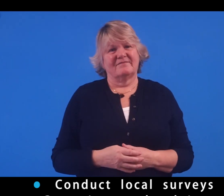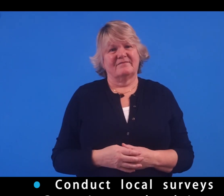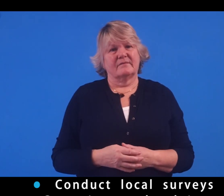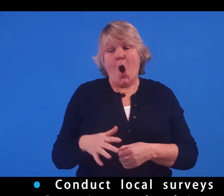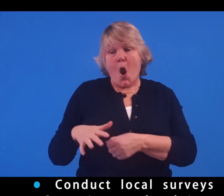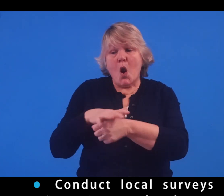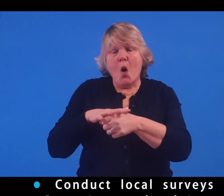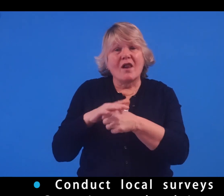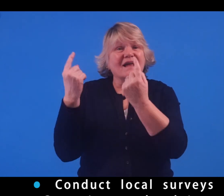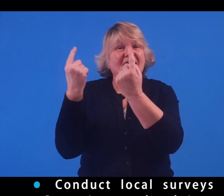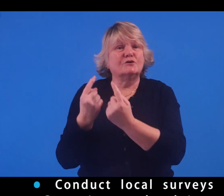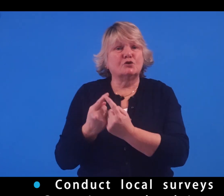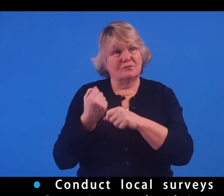Campaign on local issues.